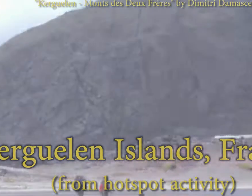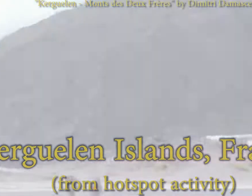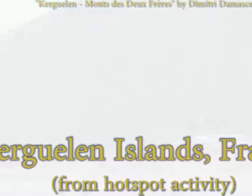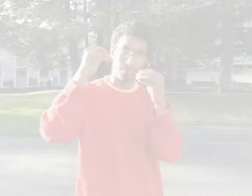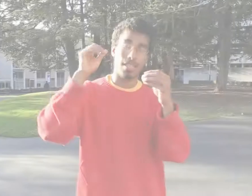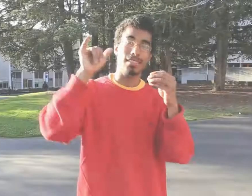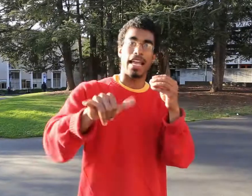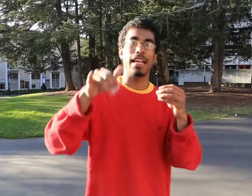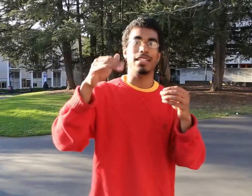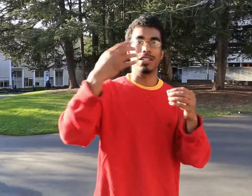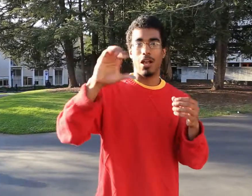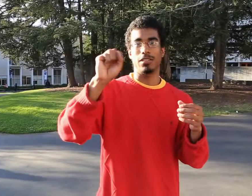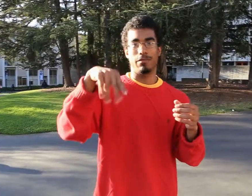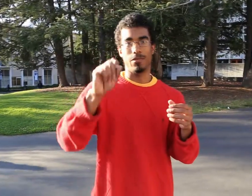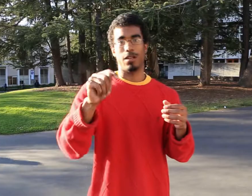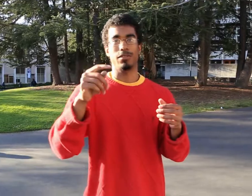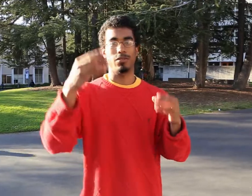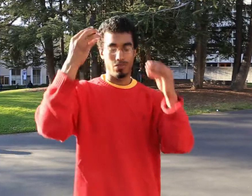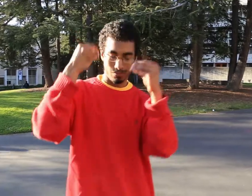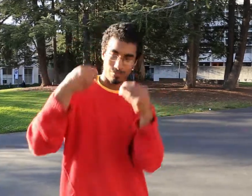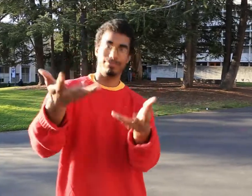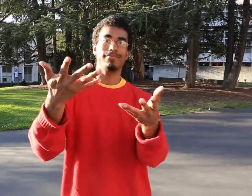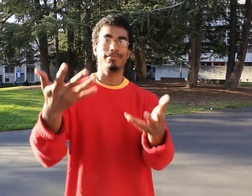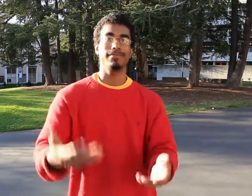So that's hot spots. Letting you know. no. No.